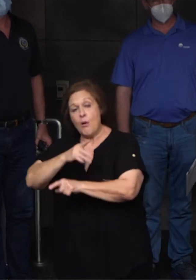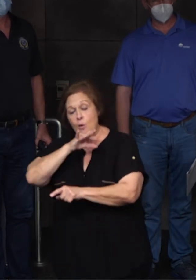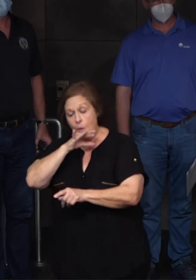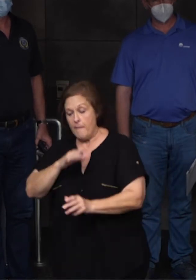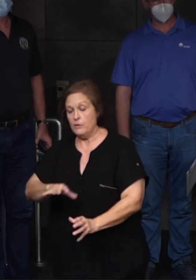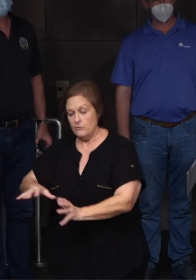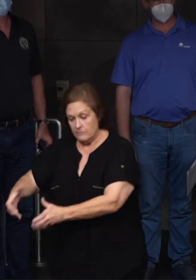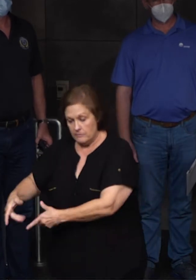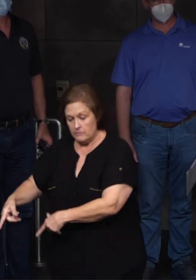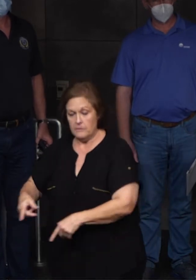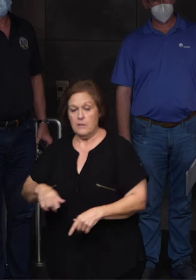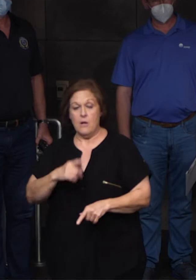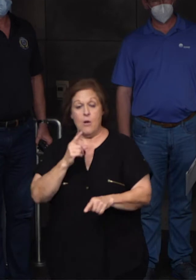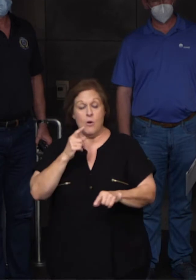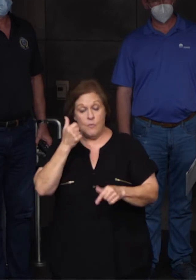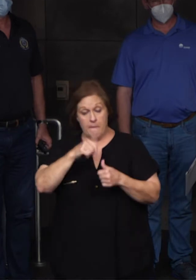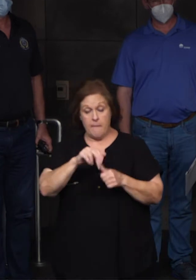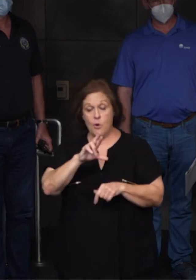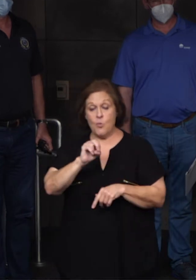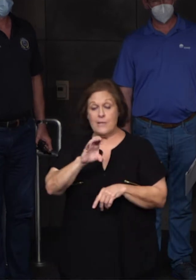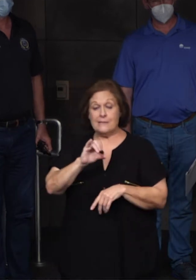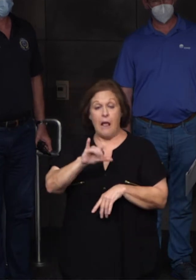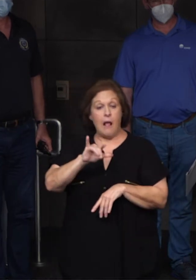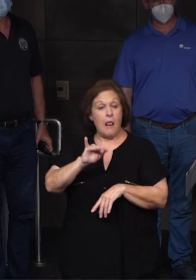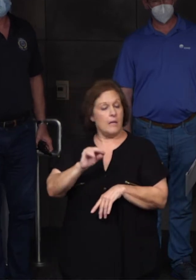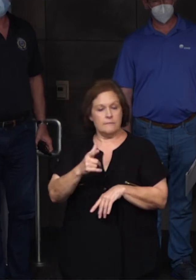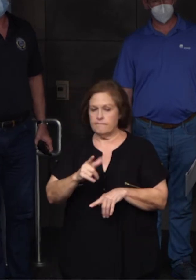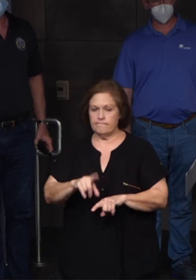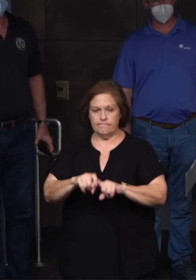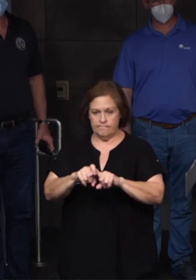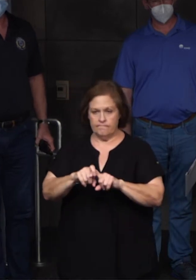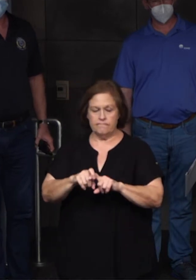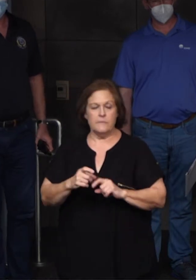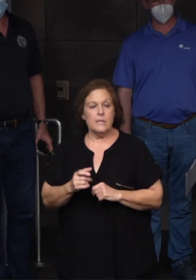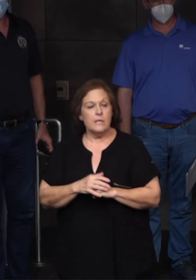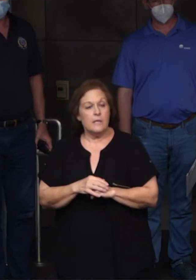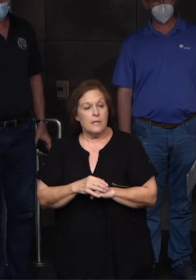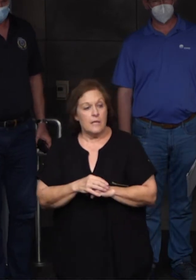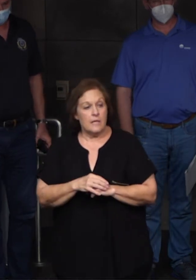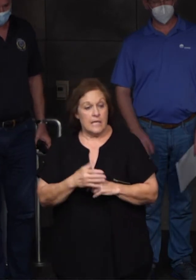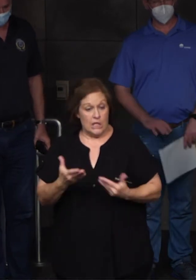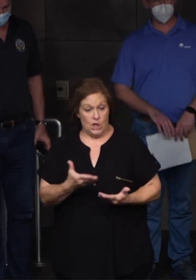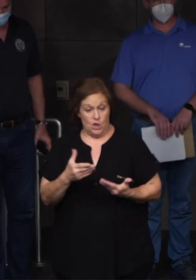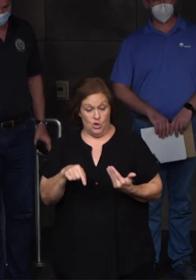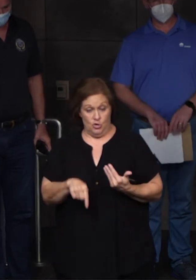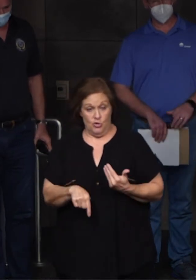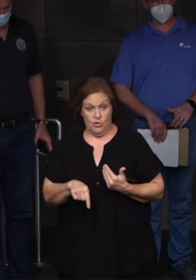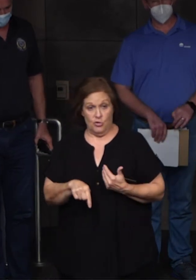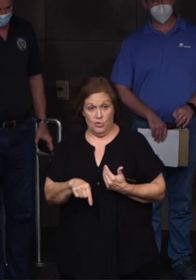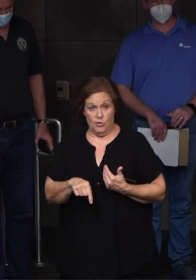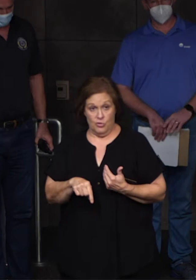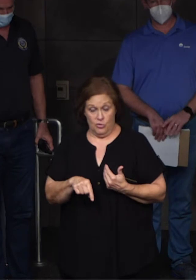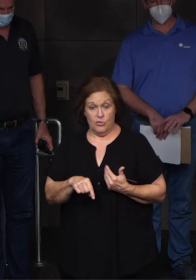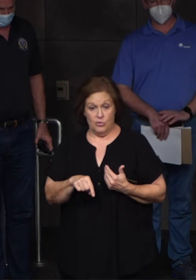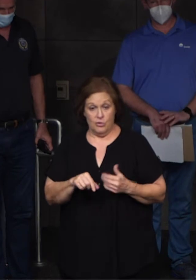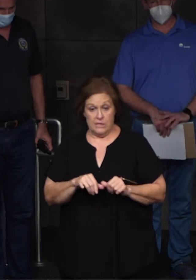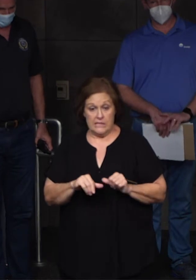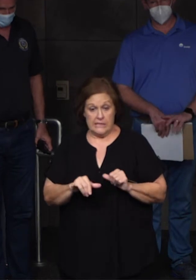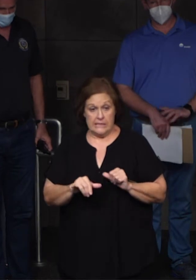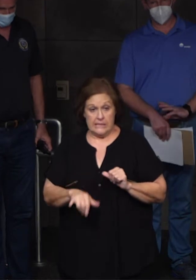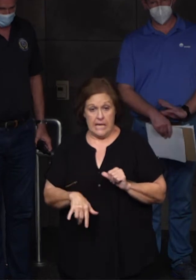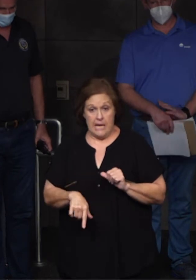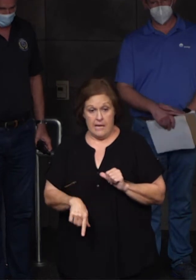reminder that recycling is suspended until further notice. FEMA is embedded here at us, as well